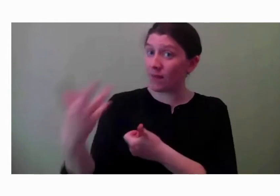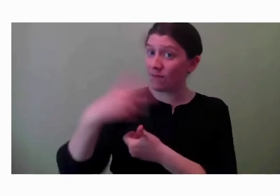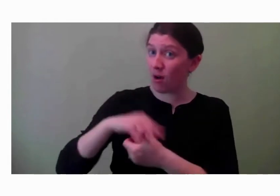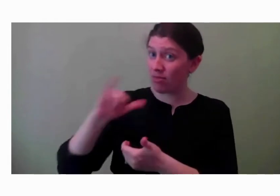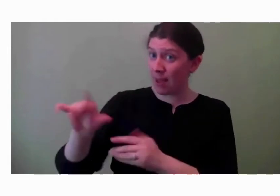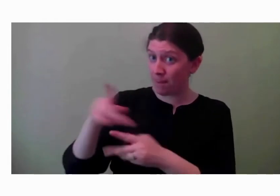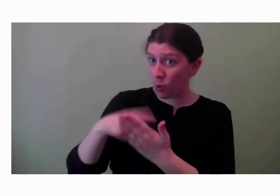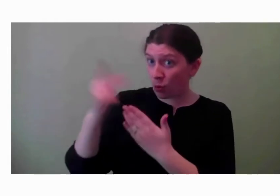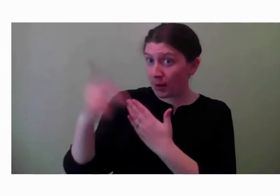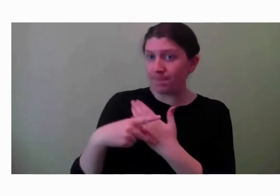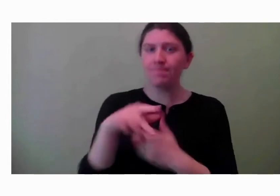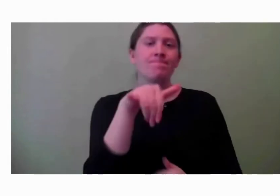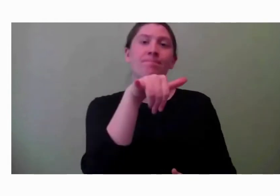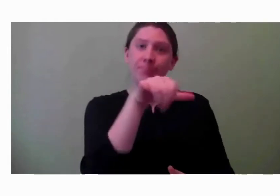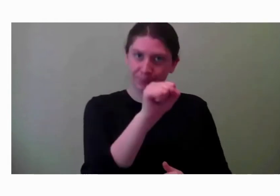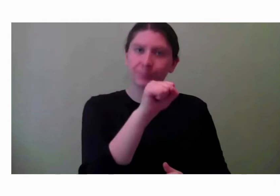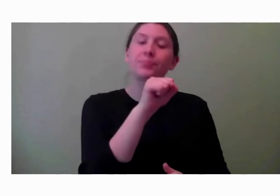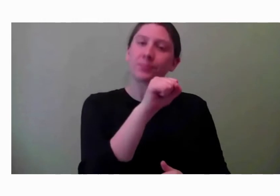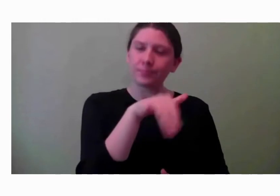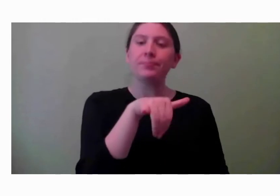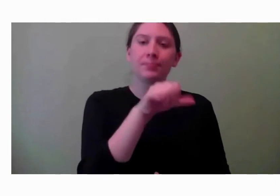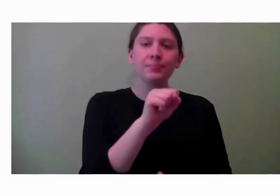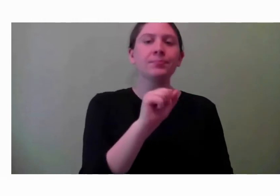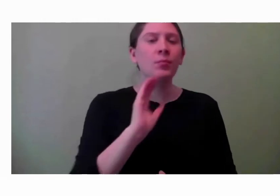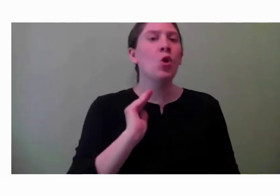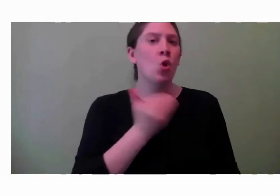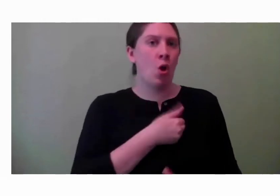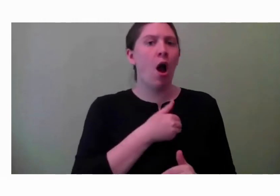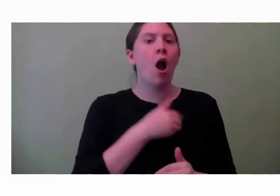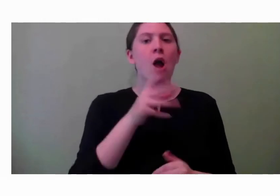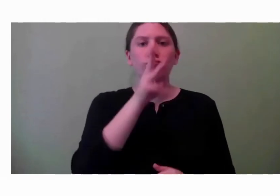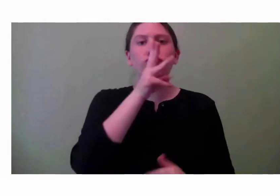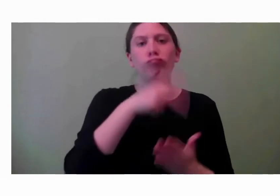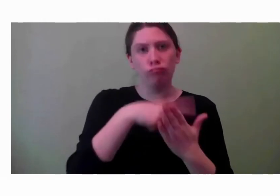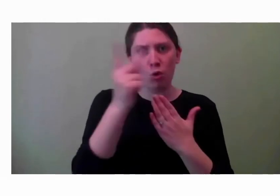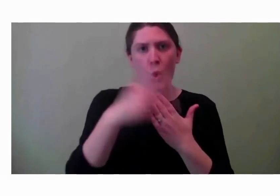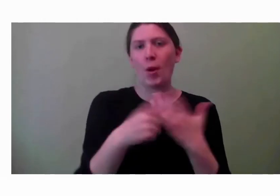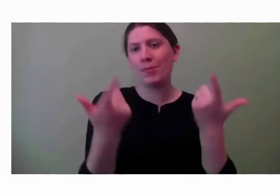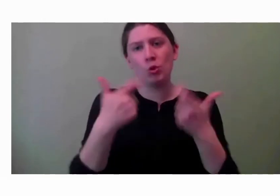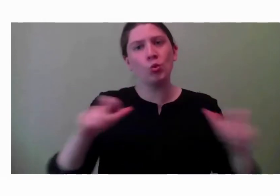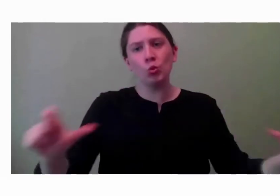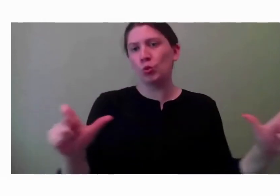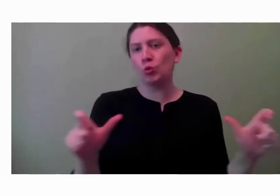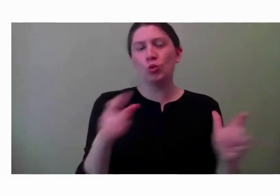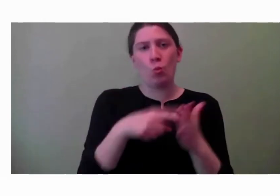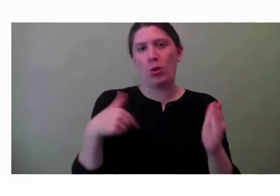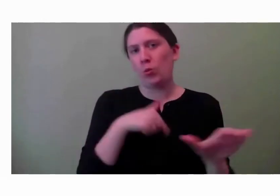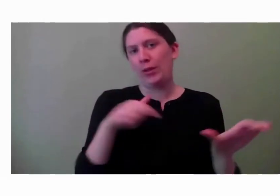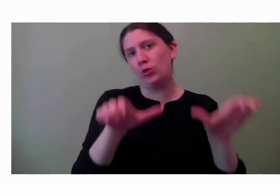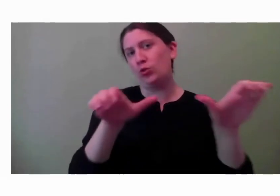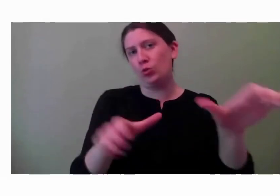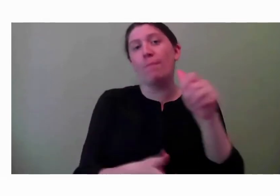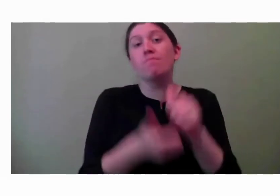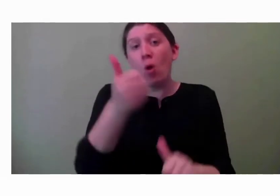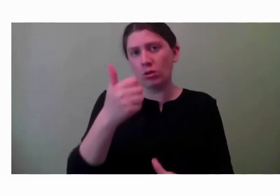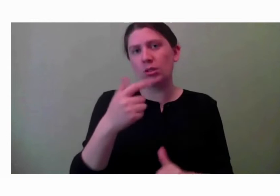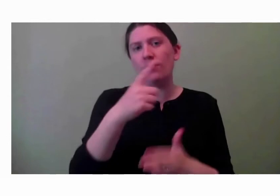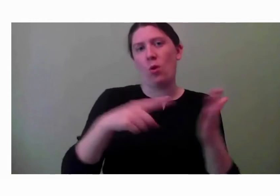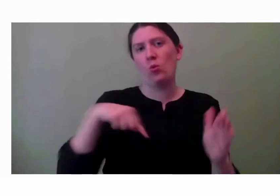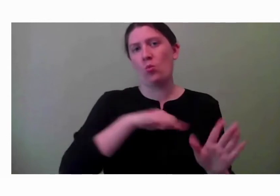We do. So our aquatics program is, like you said, a huge part of what we do is the majority of what we provide. And we